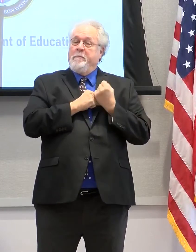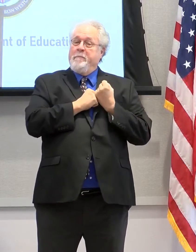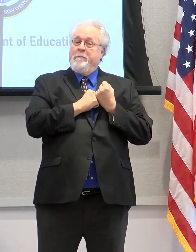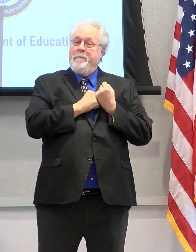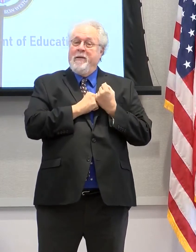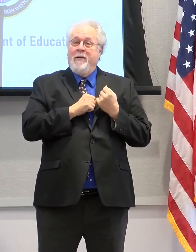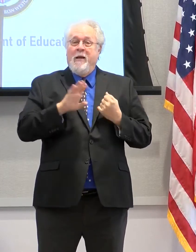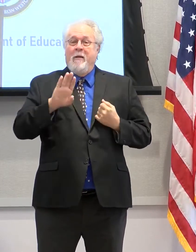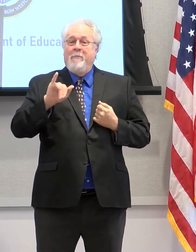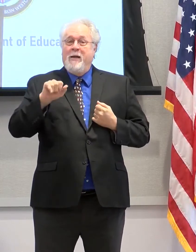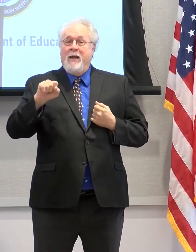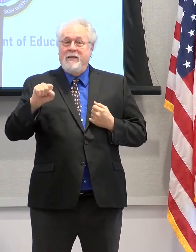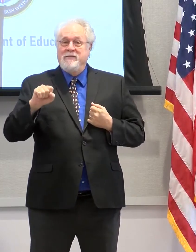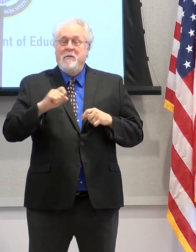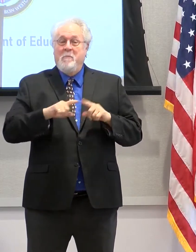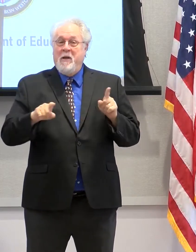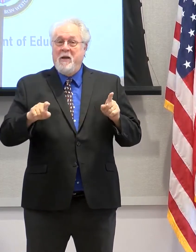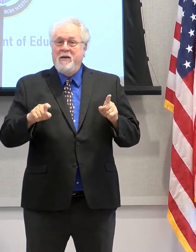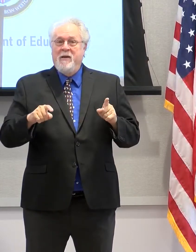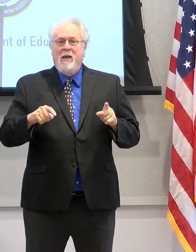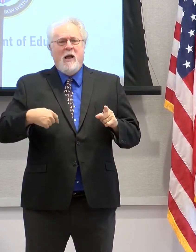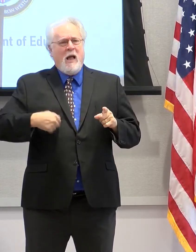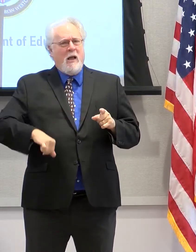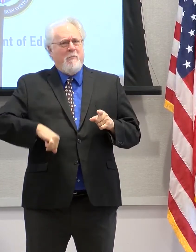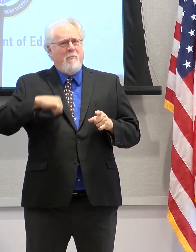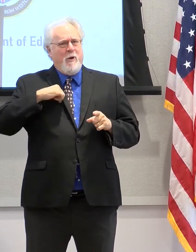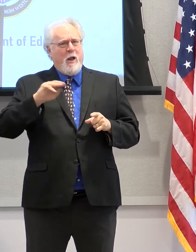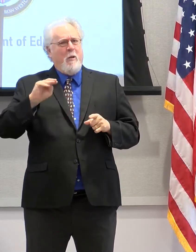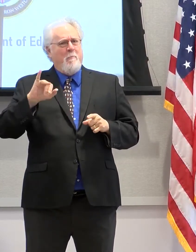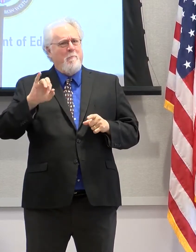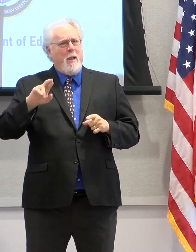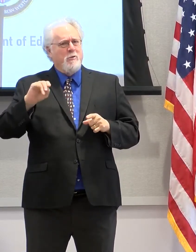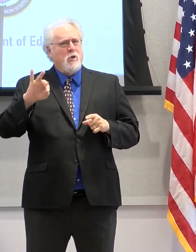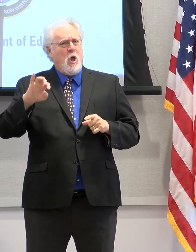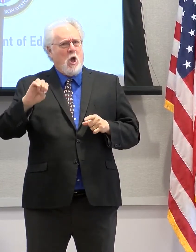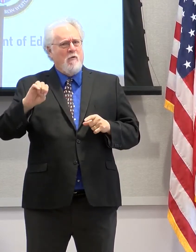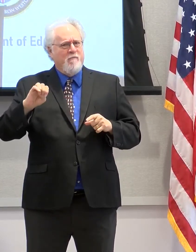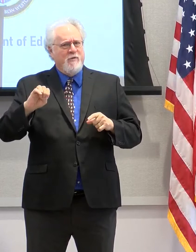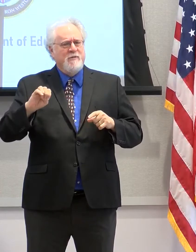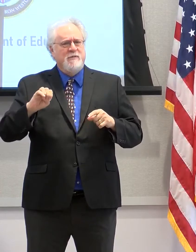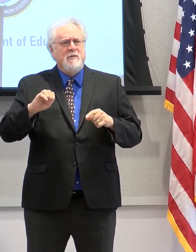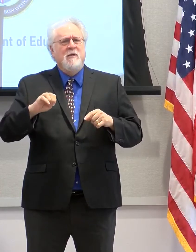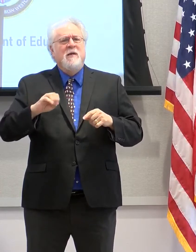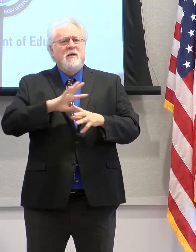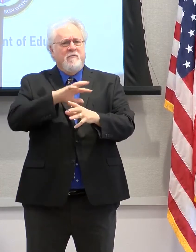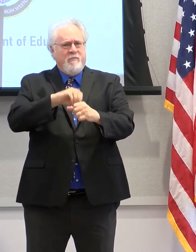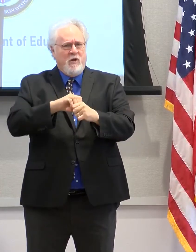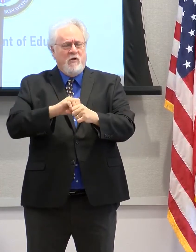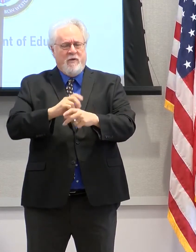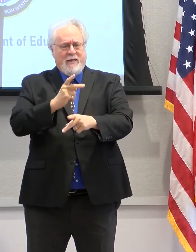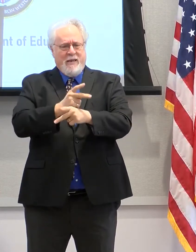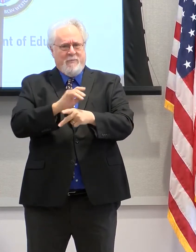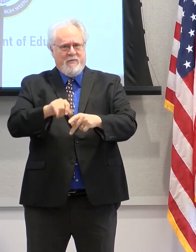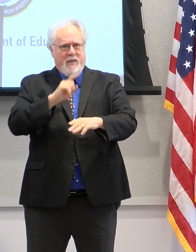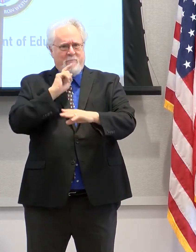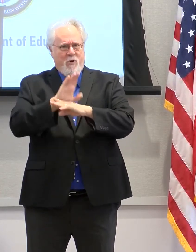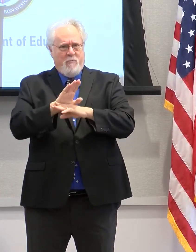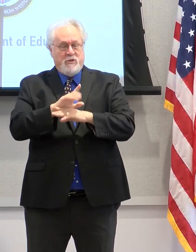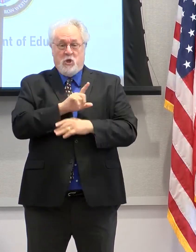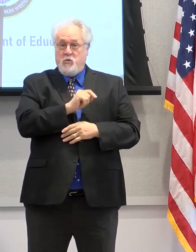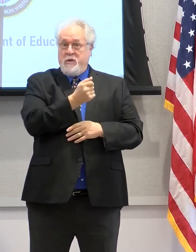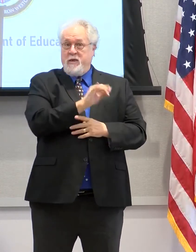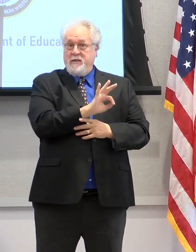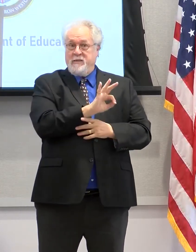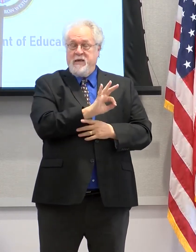I am proud of the role the mayor's office has played in keeping the promise so far. In 2019,